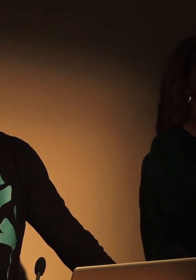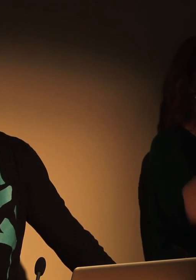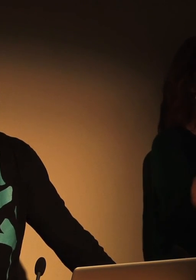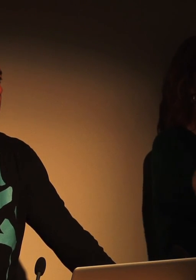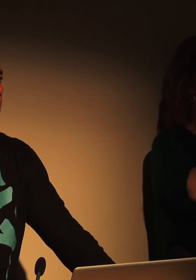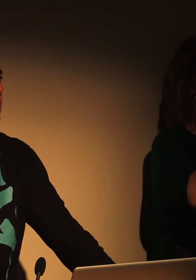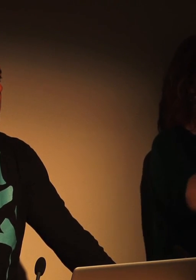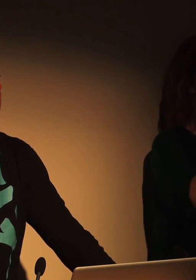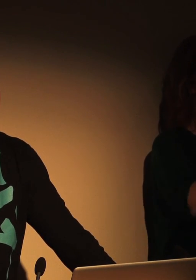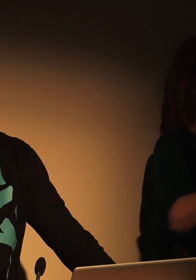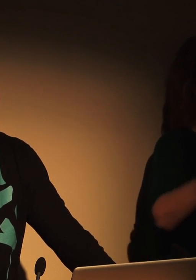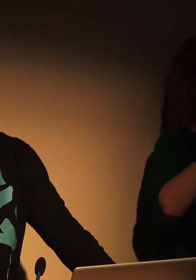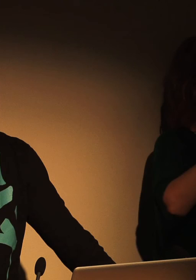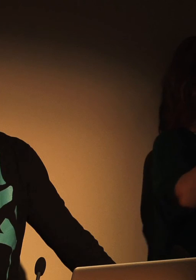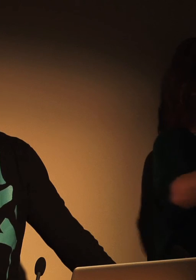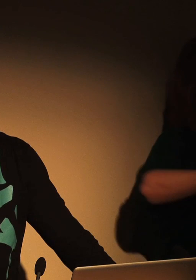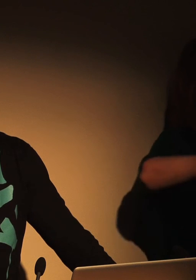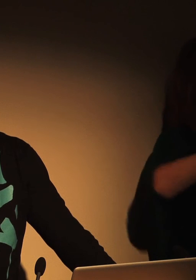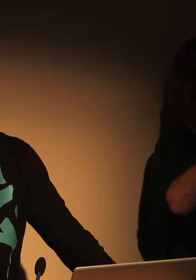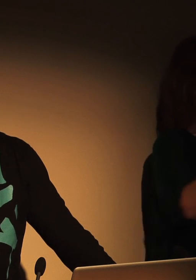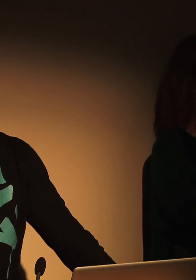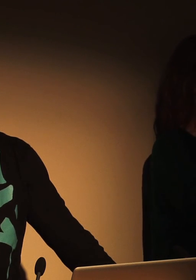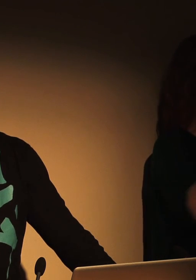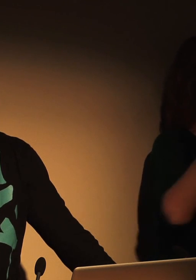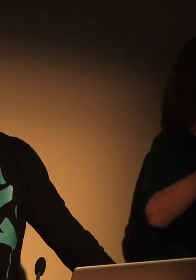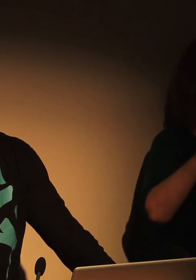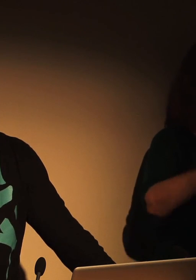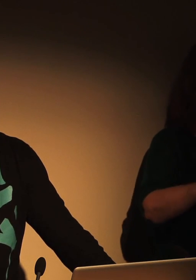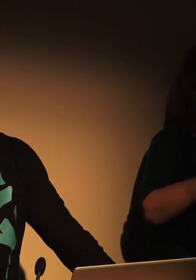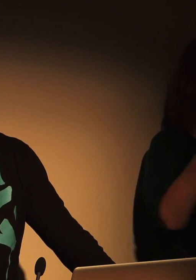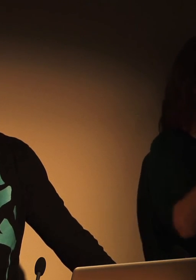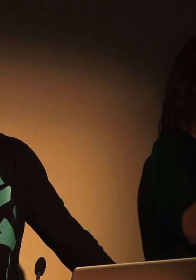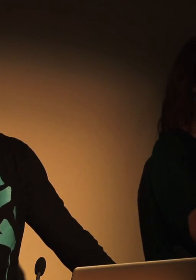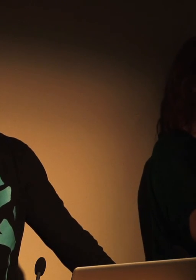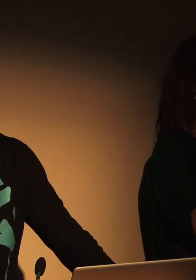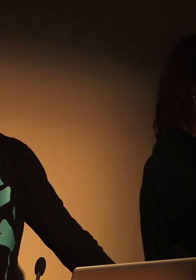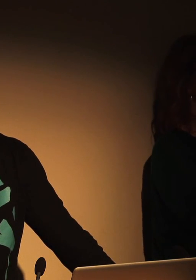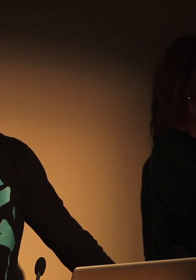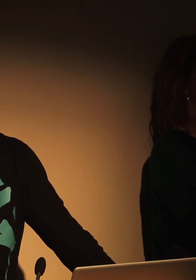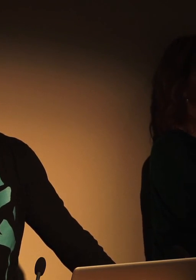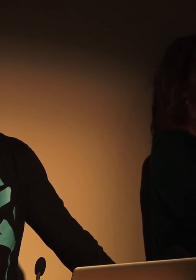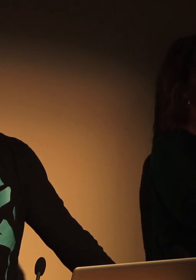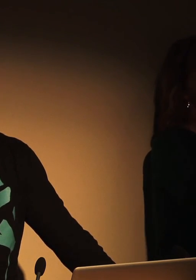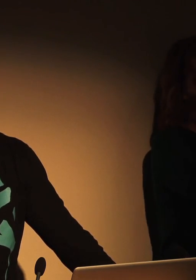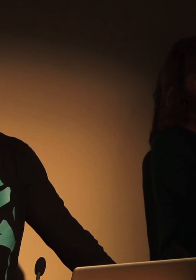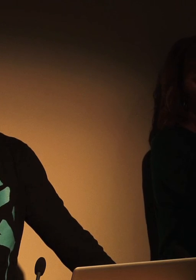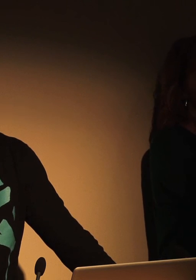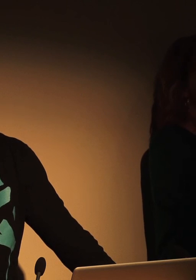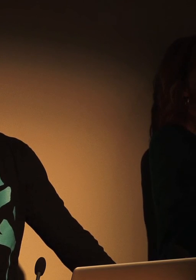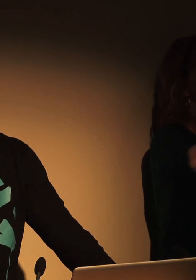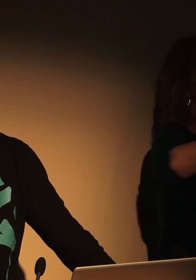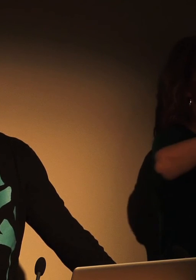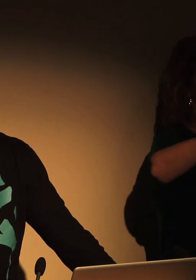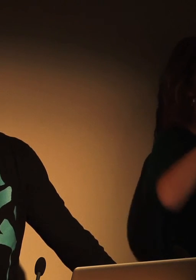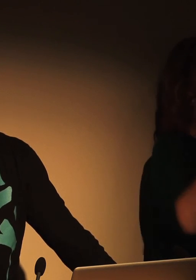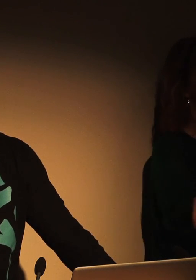Pacific, in Australia, Indian Oceans. We have some great stories here and I've told some great stories from New Zealand. But the majority of the stuff